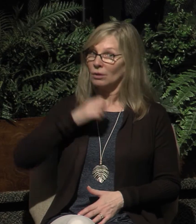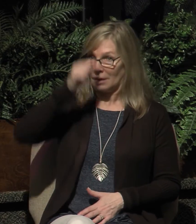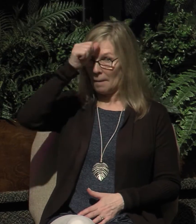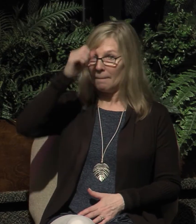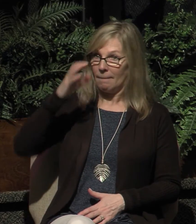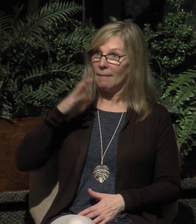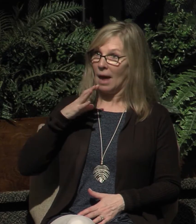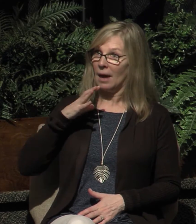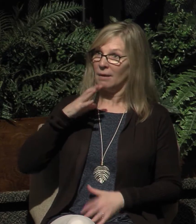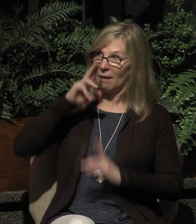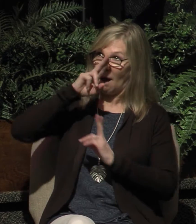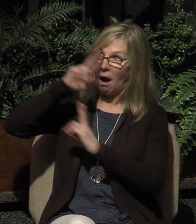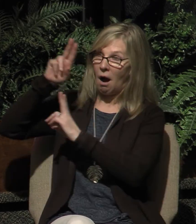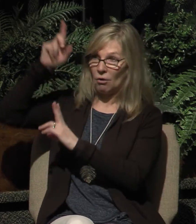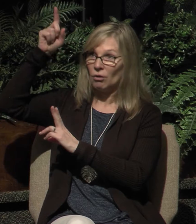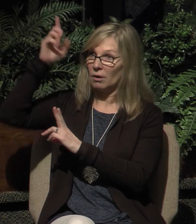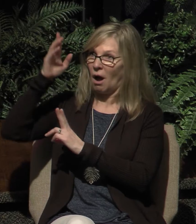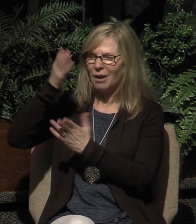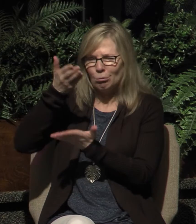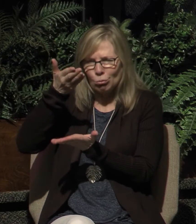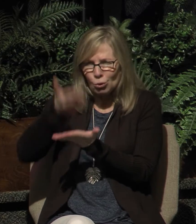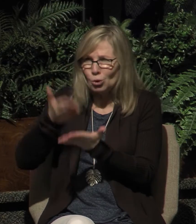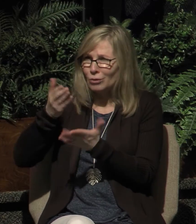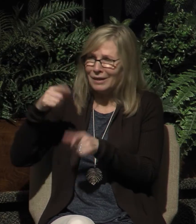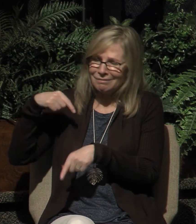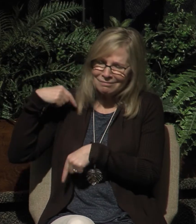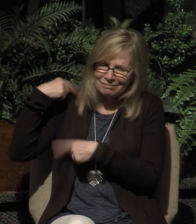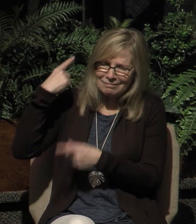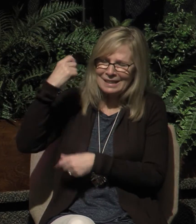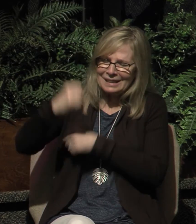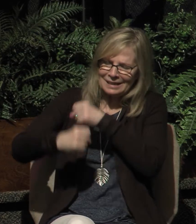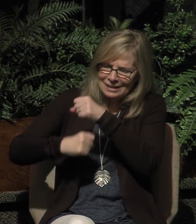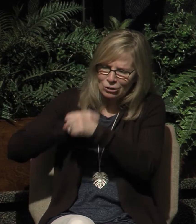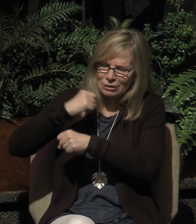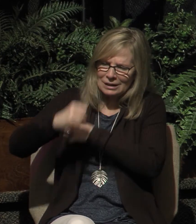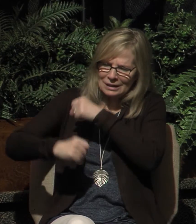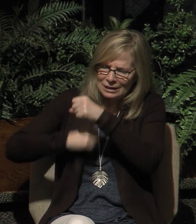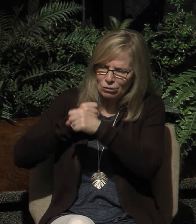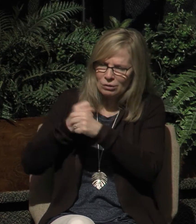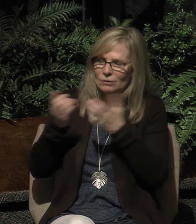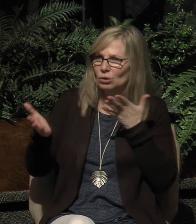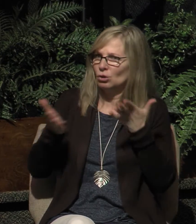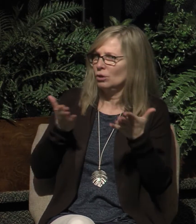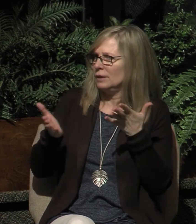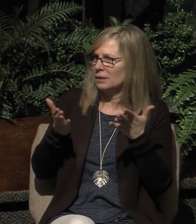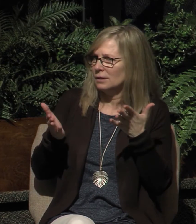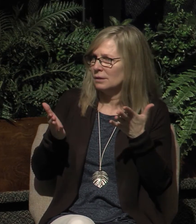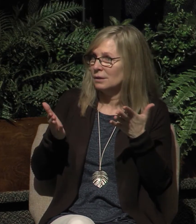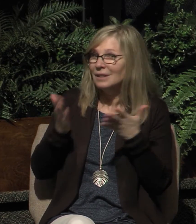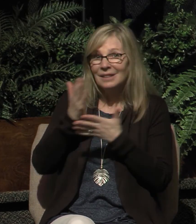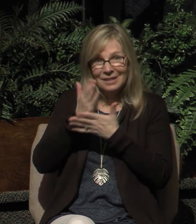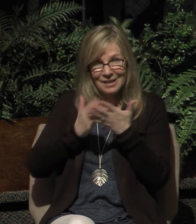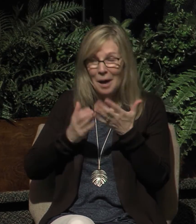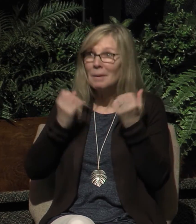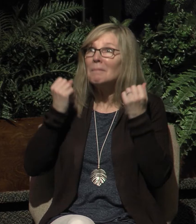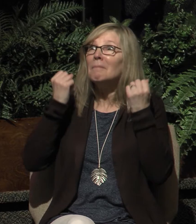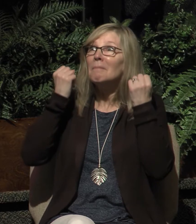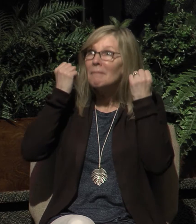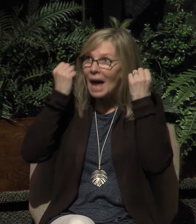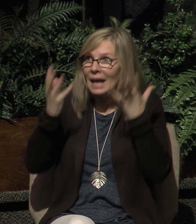track record, years of ministering. Some of them many years of